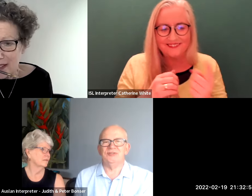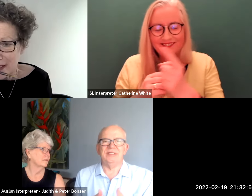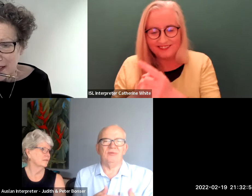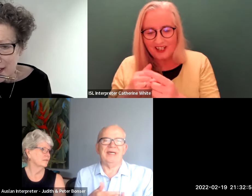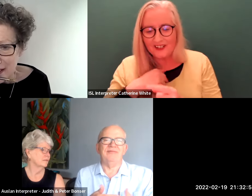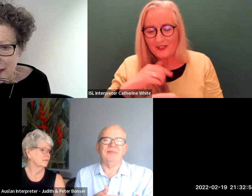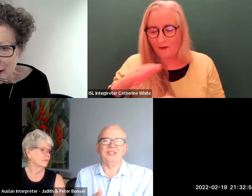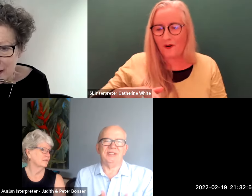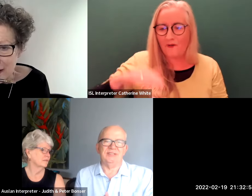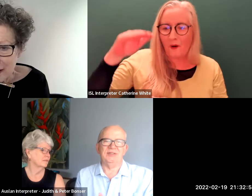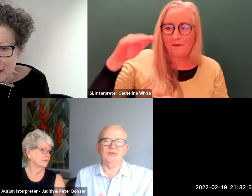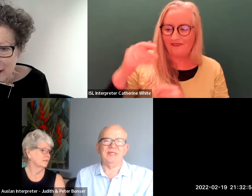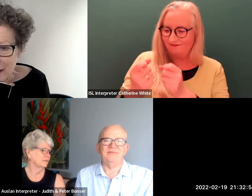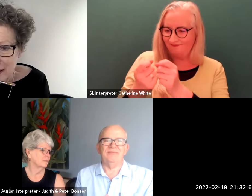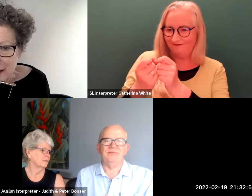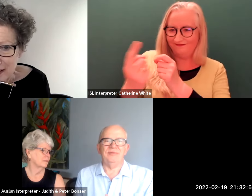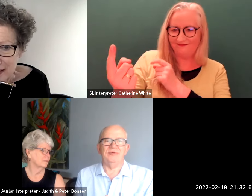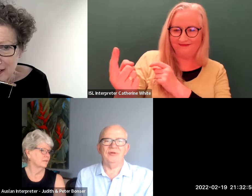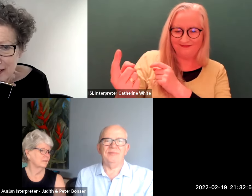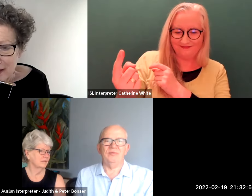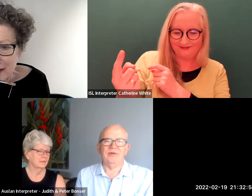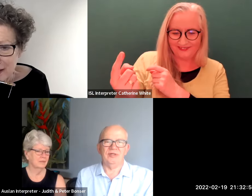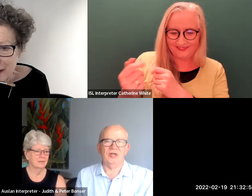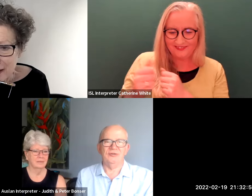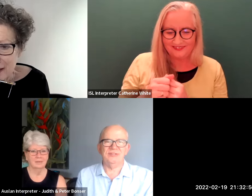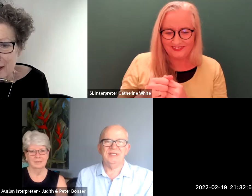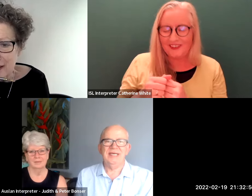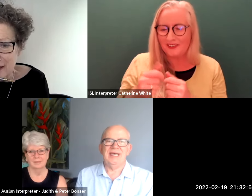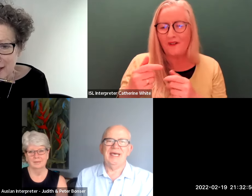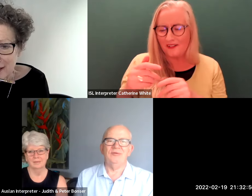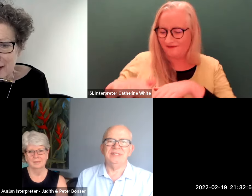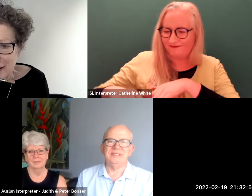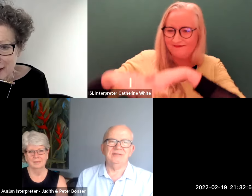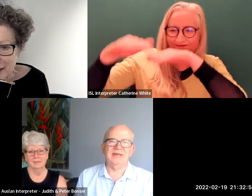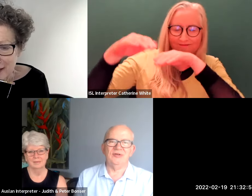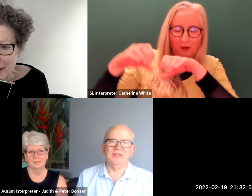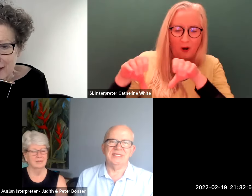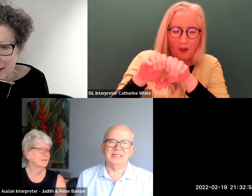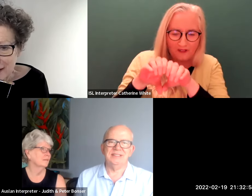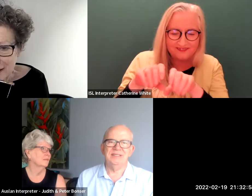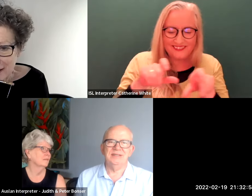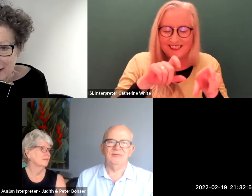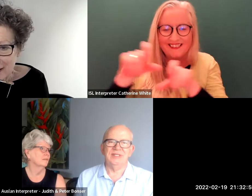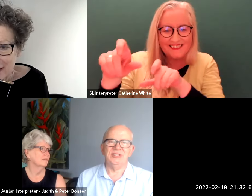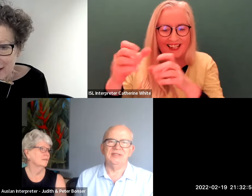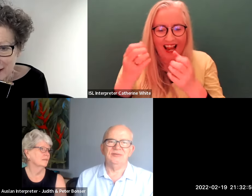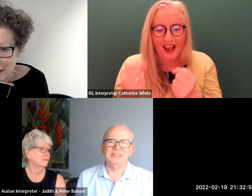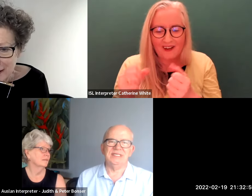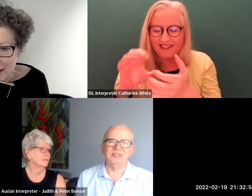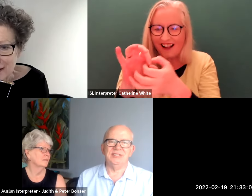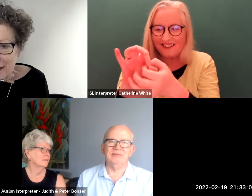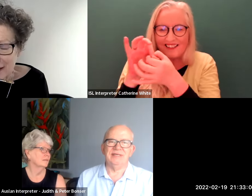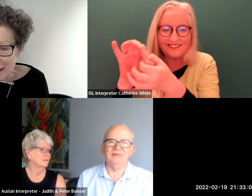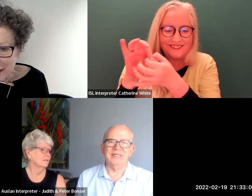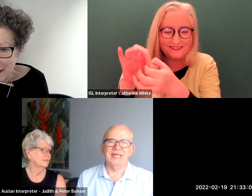up one street away from each other so we've grown up very close and we still have contact with each other and